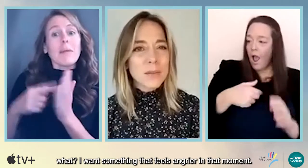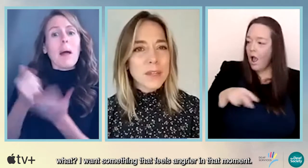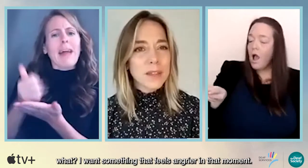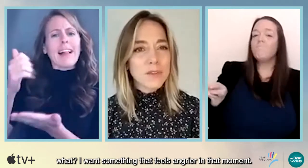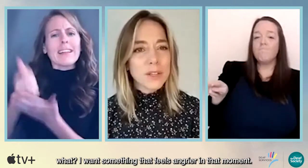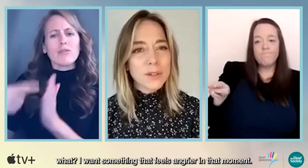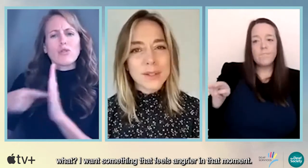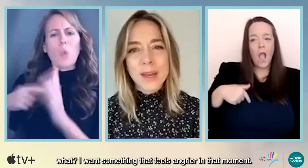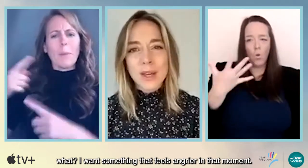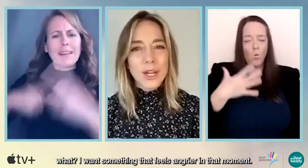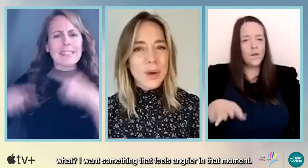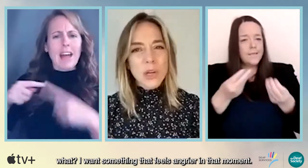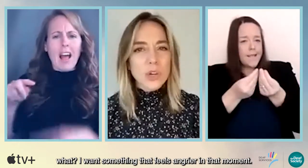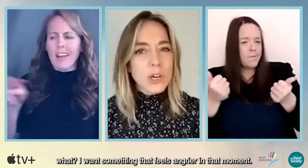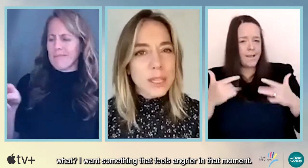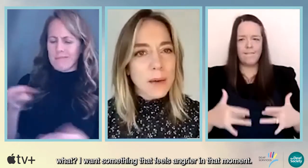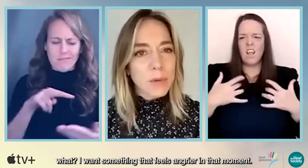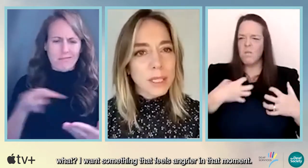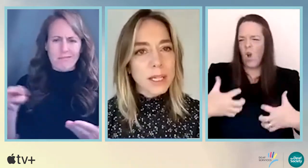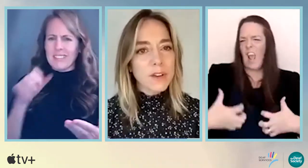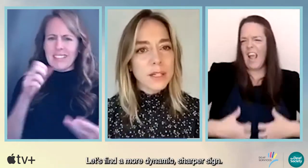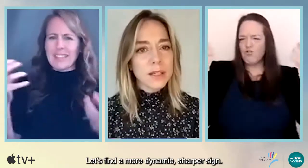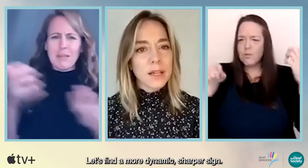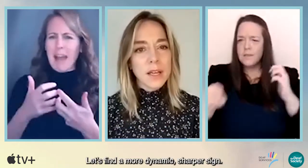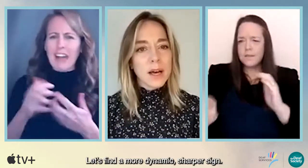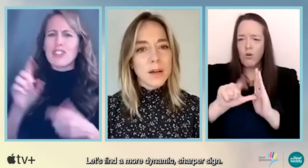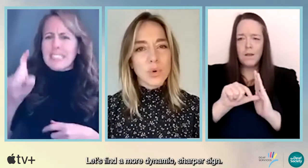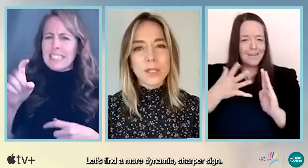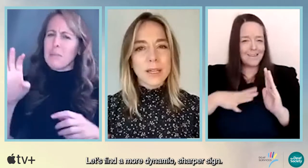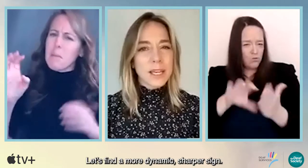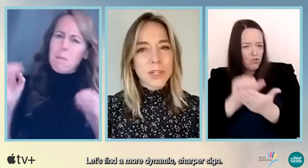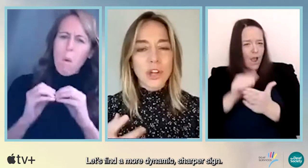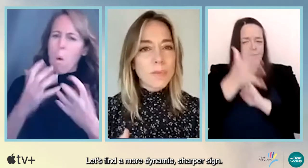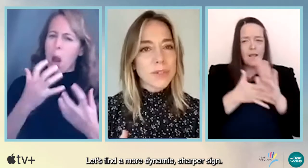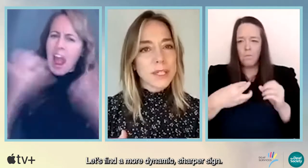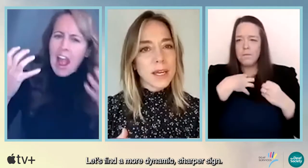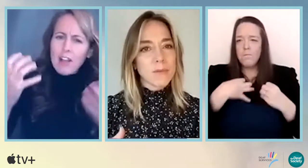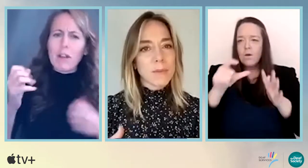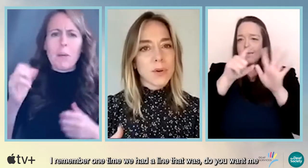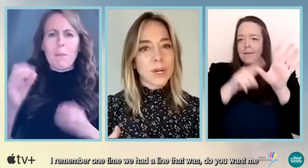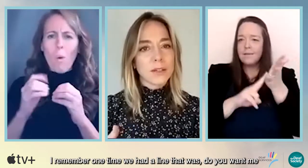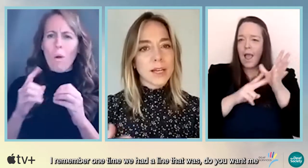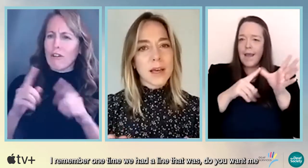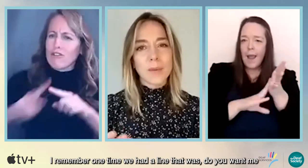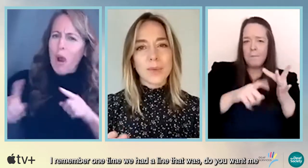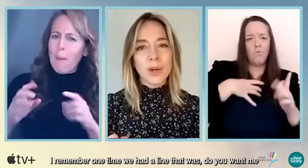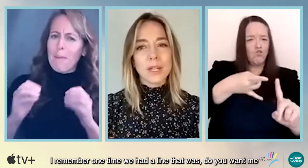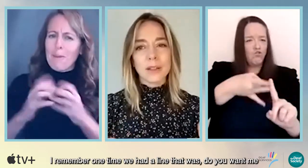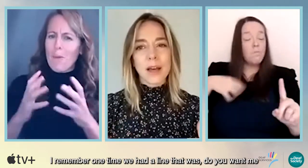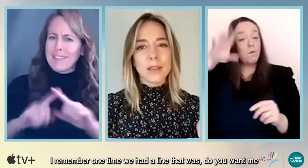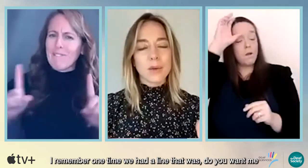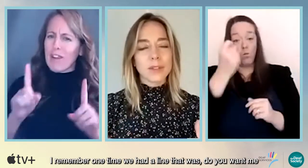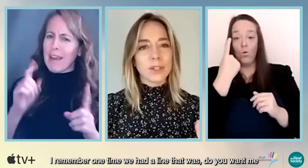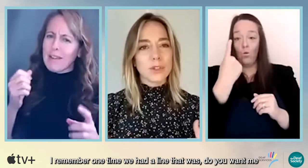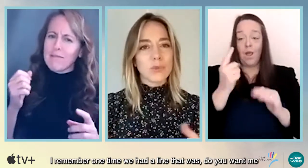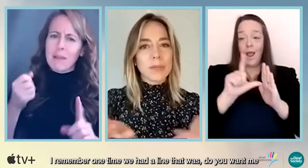I want something that feels, you know, angrier in that moment. Let's find a more dynamic, sharper sign. I remember one time we had